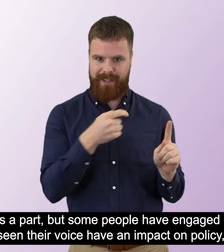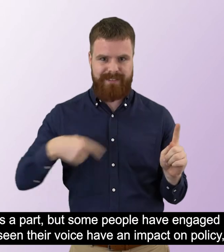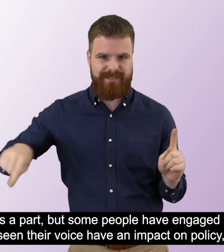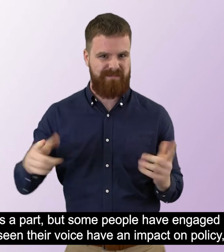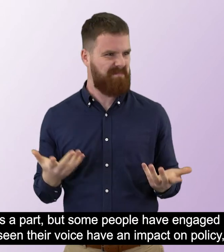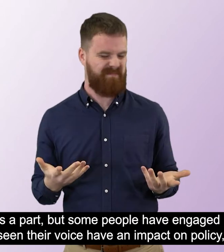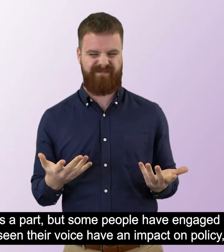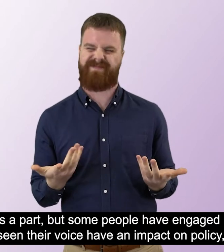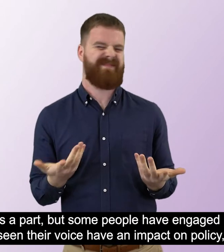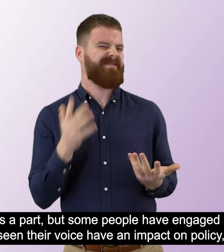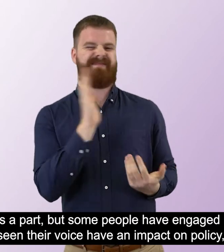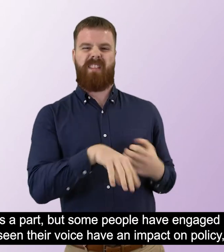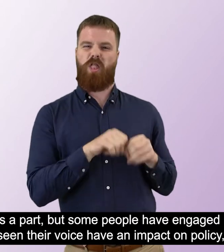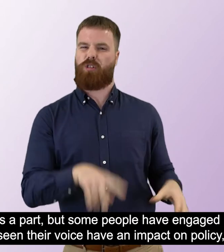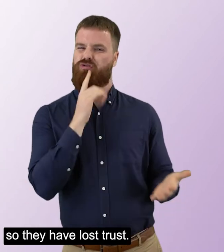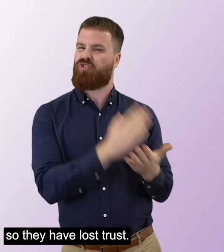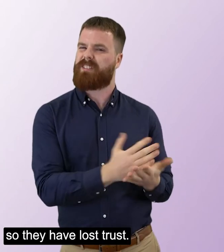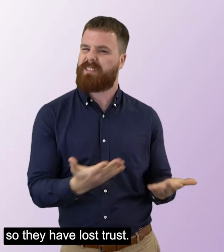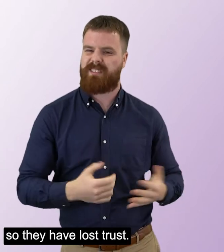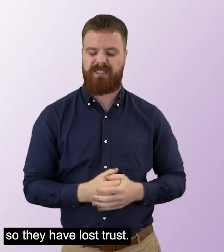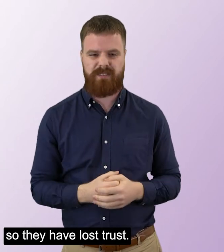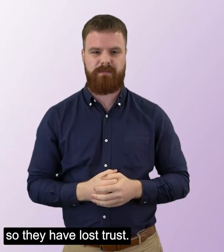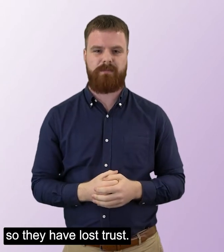so they have lost trust.